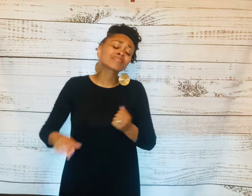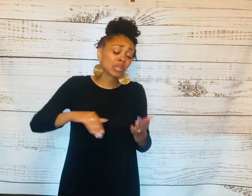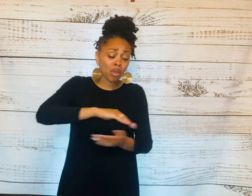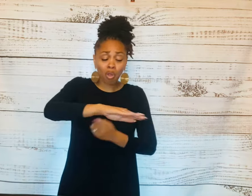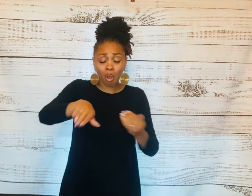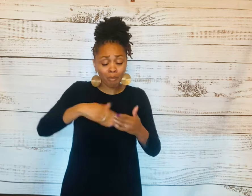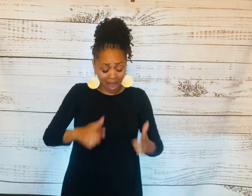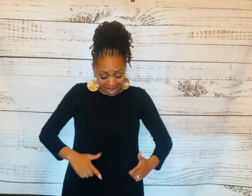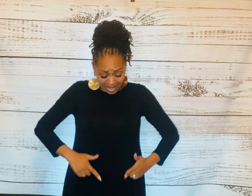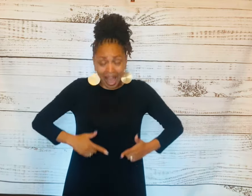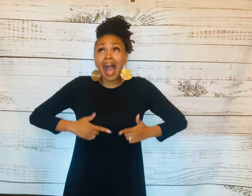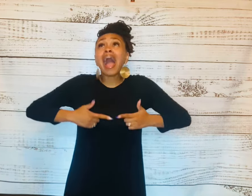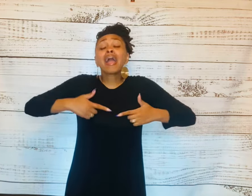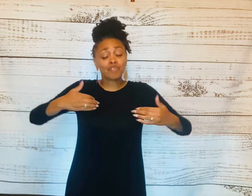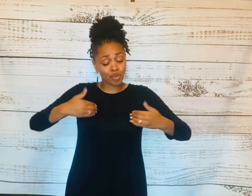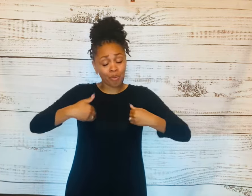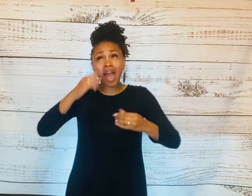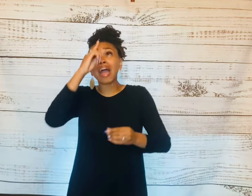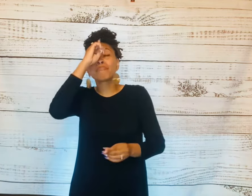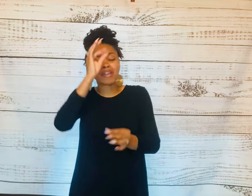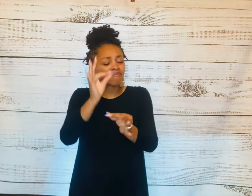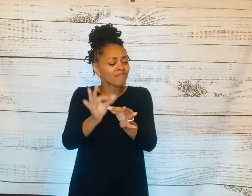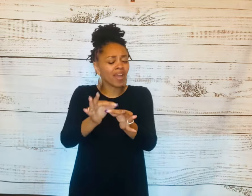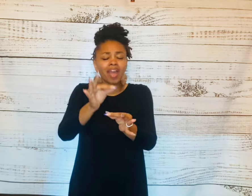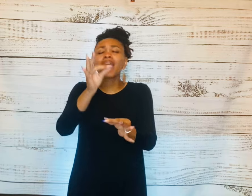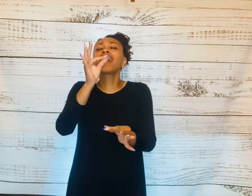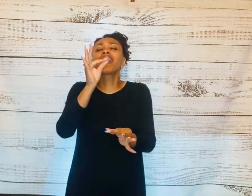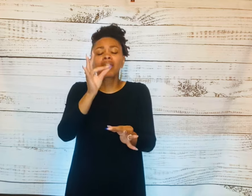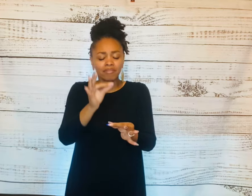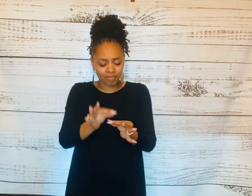And all my life you have been faithful.